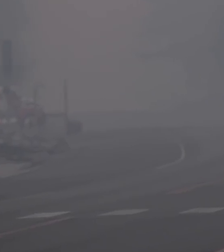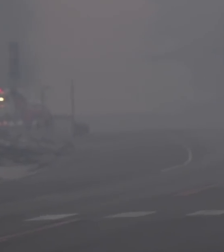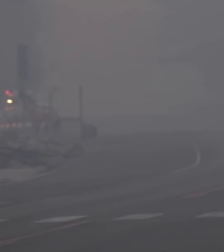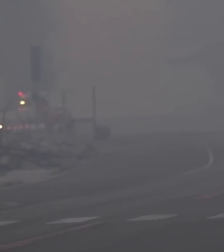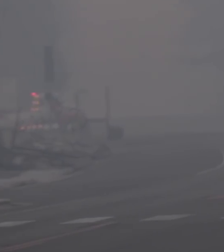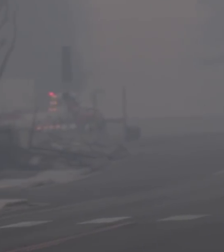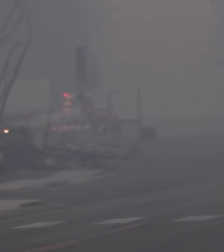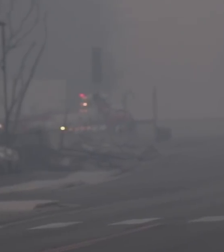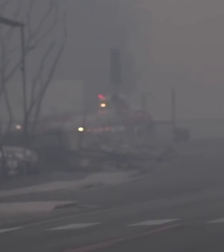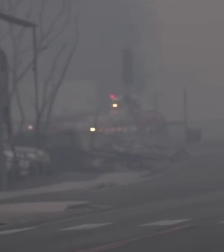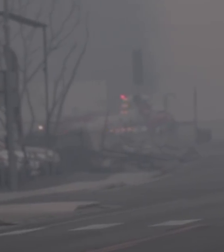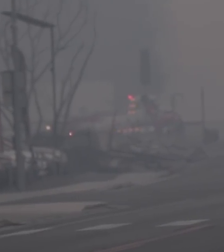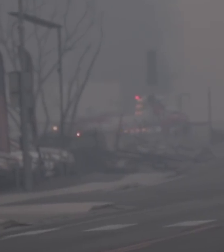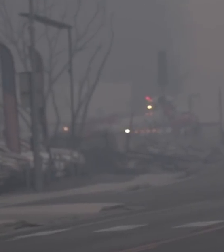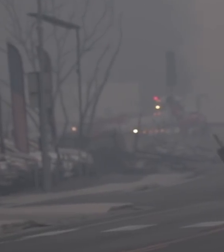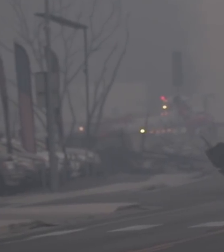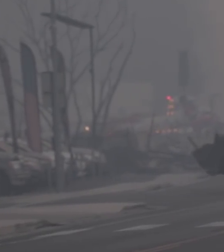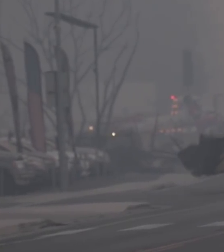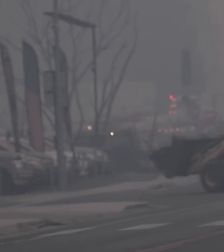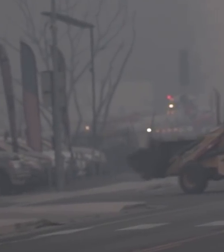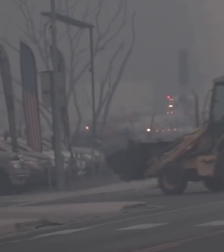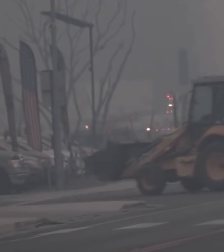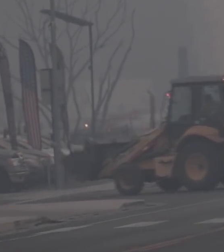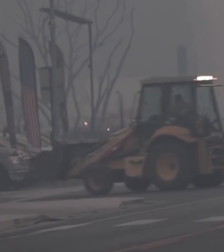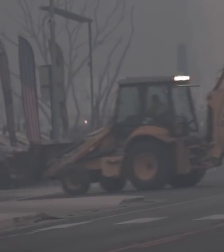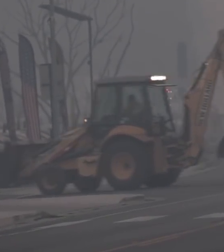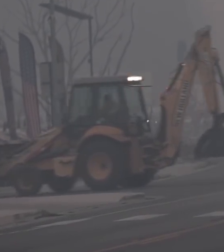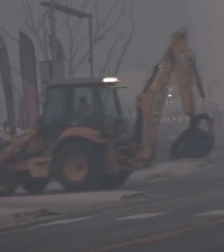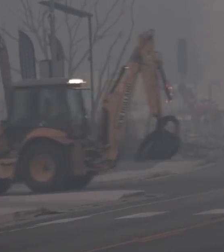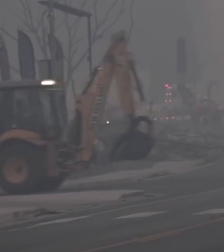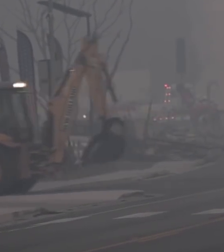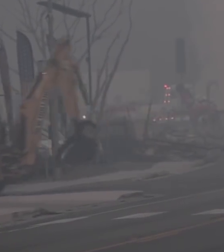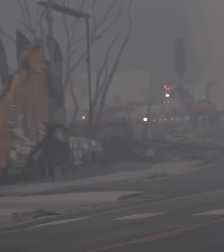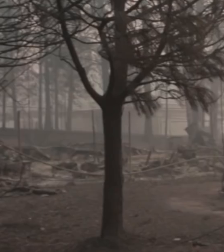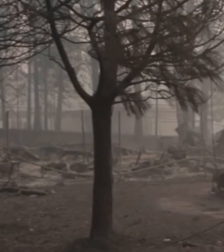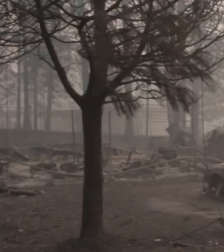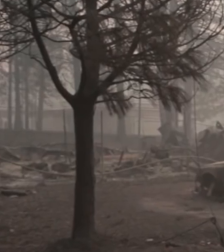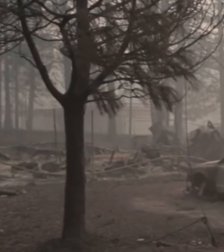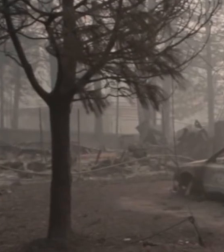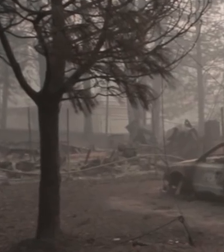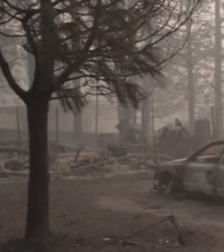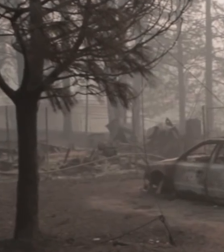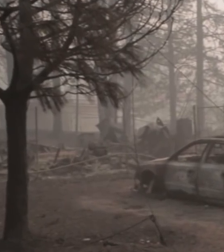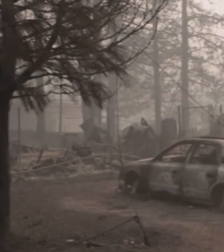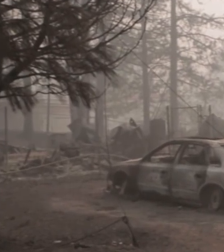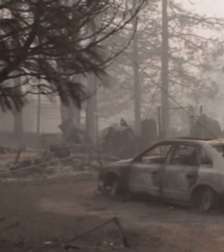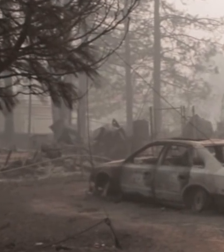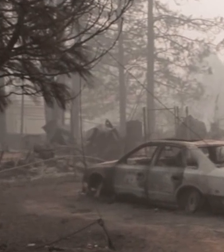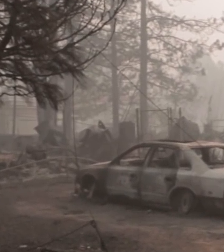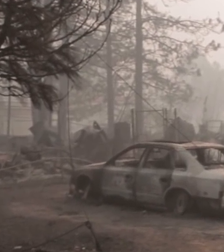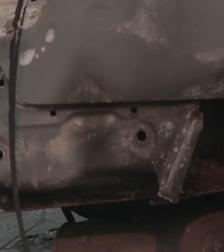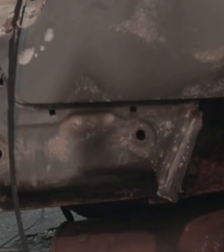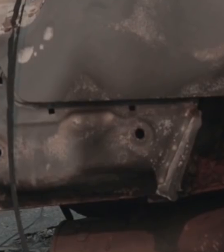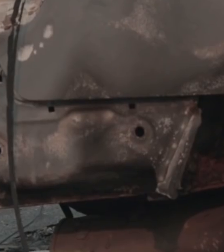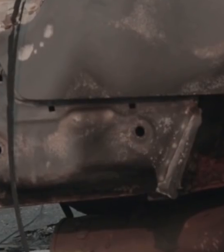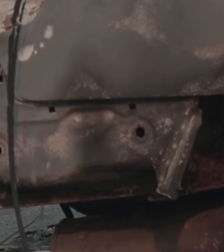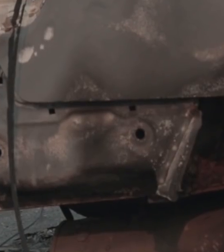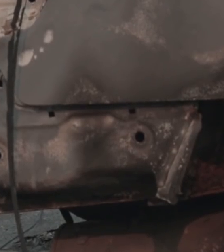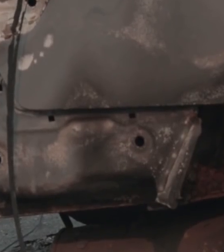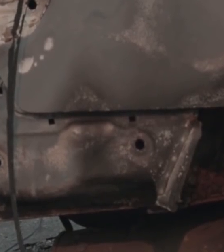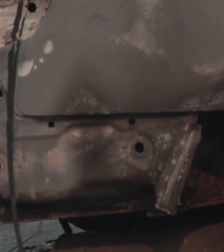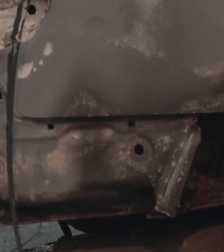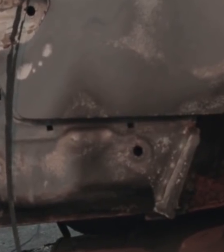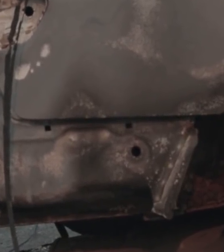Unfortunately, our work in this area isn't done, and we have brought in, we'll be bringing in another team tomorrow. We're also going to be